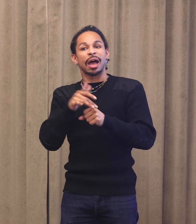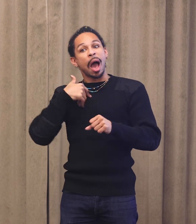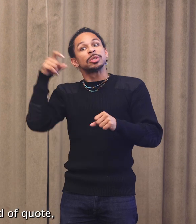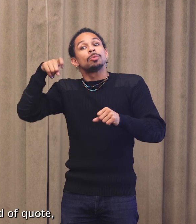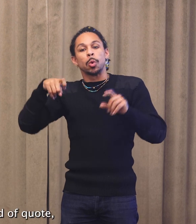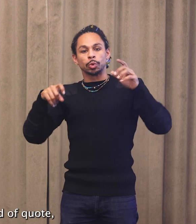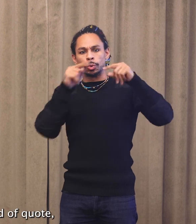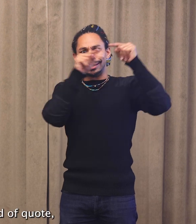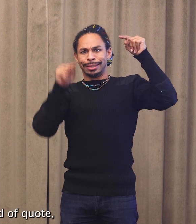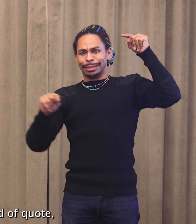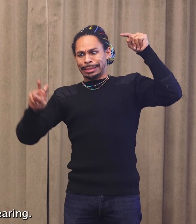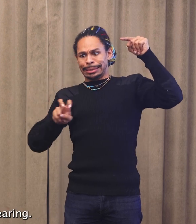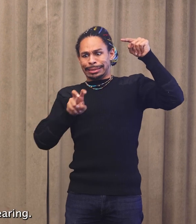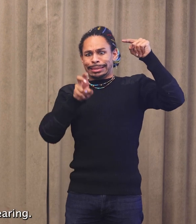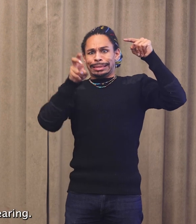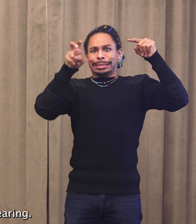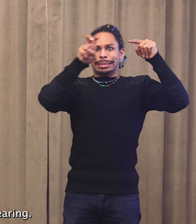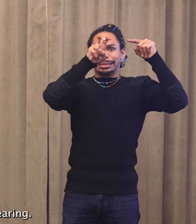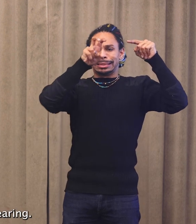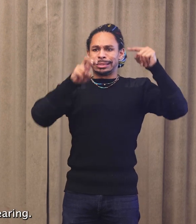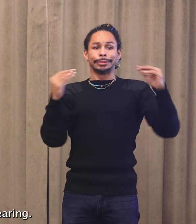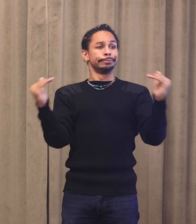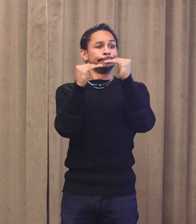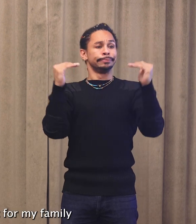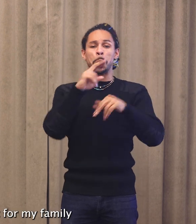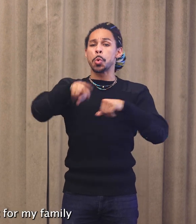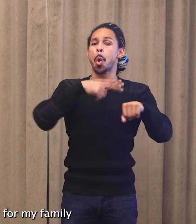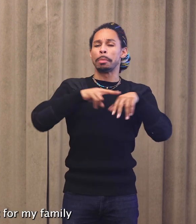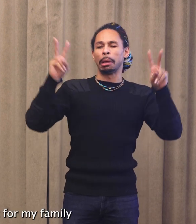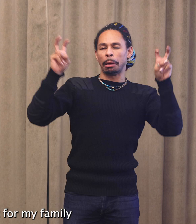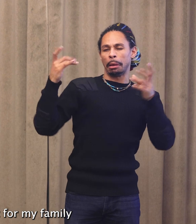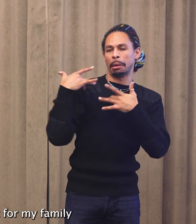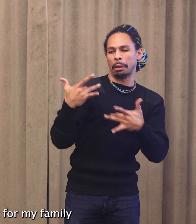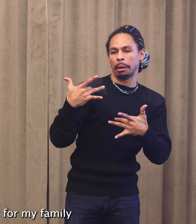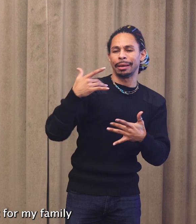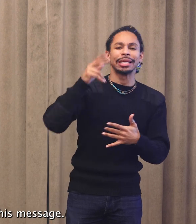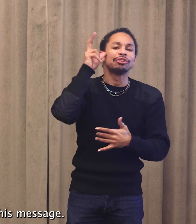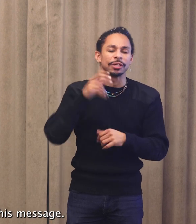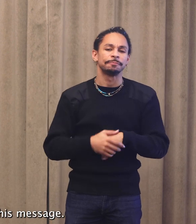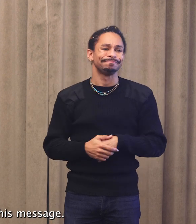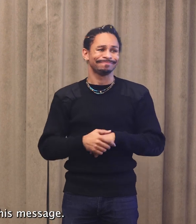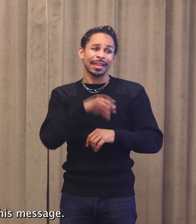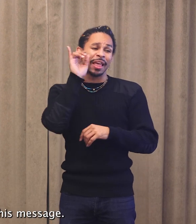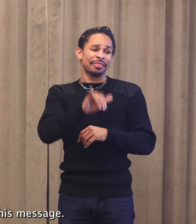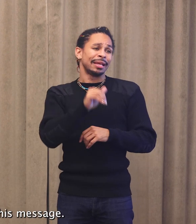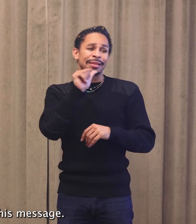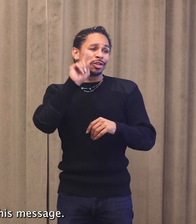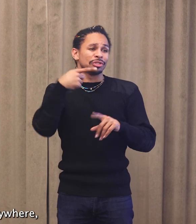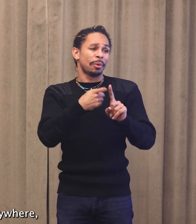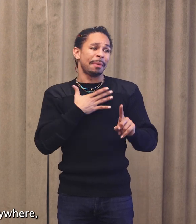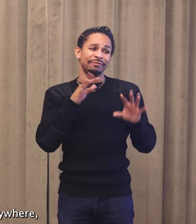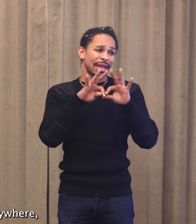line, in the range of, quote, normal hearing. And it wasn't just for my family that I received this